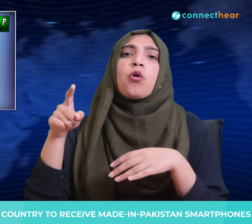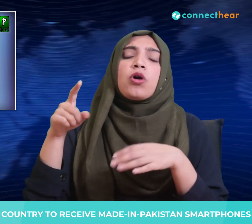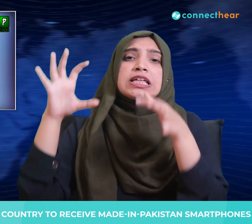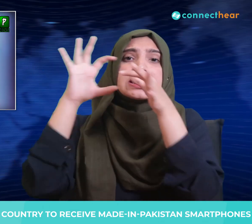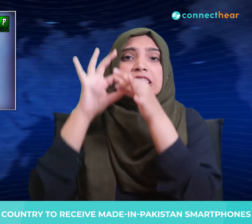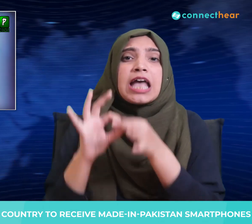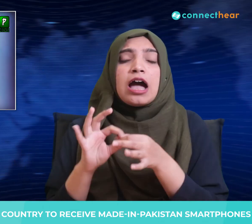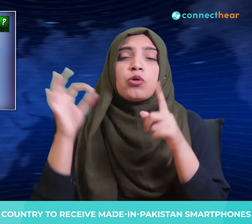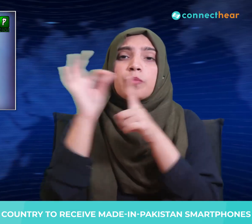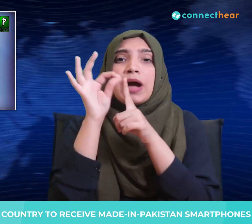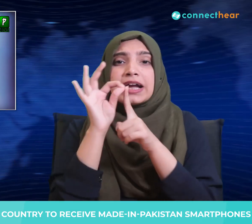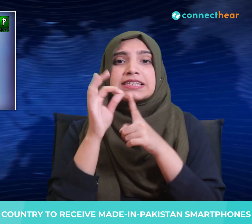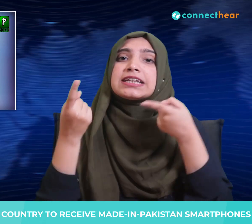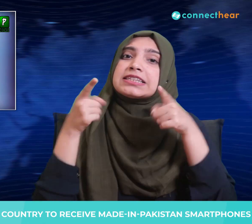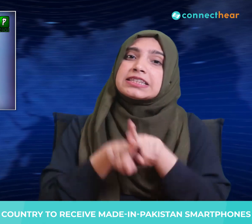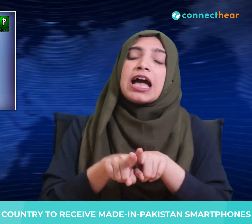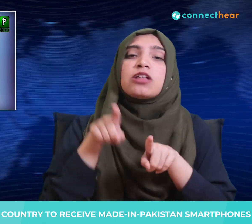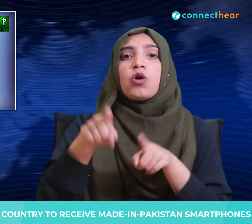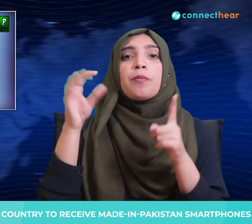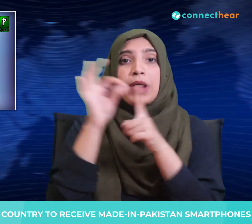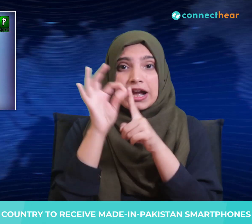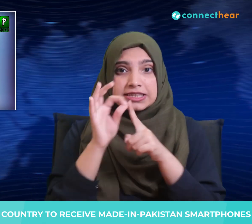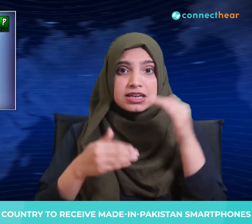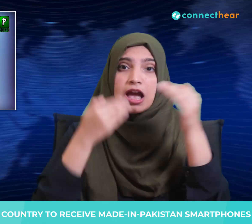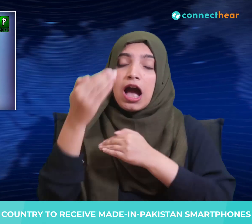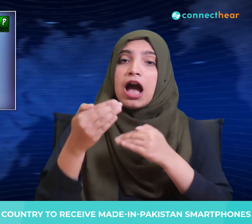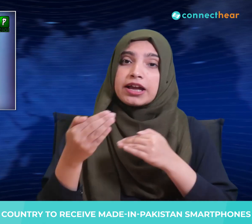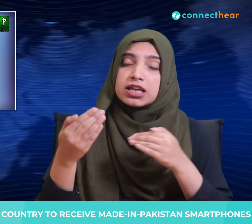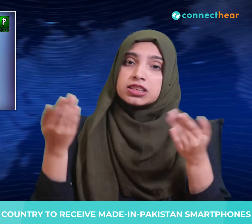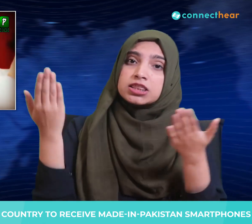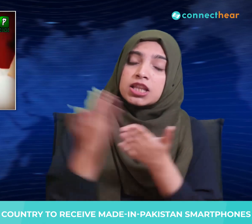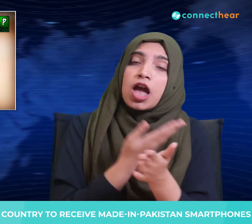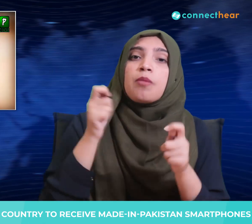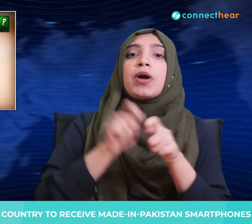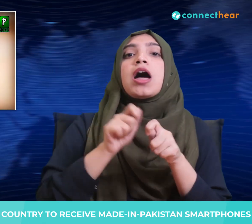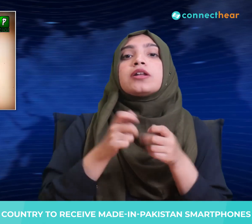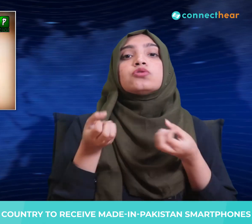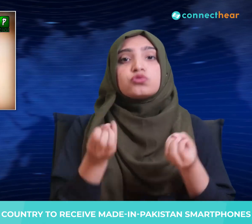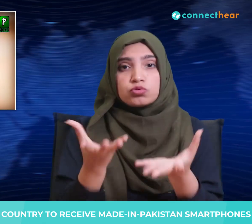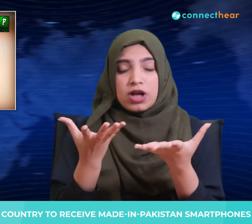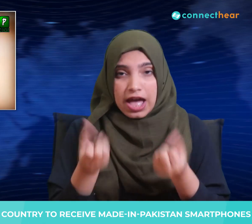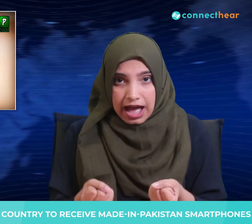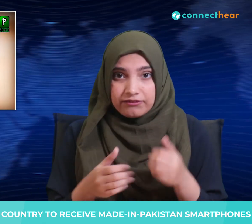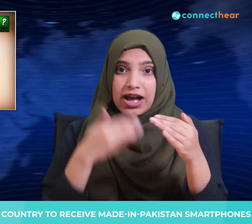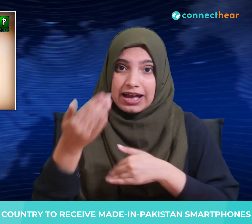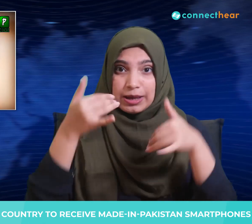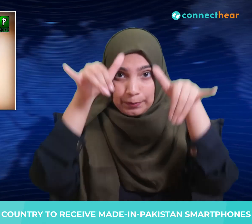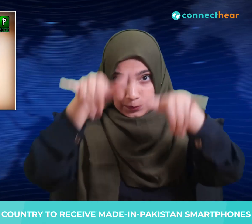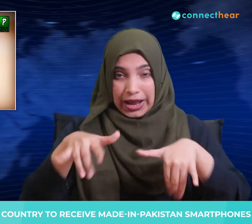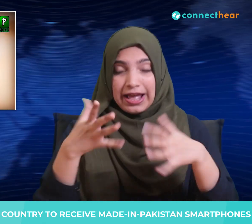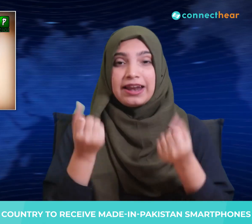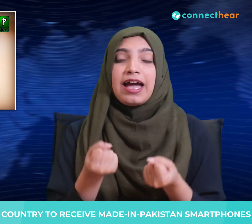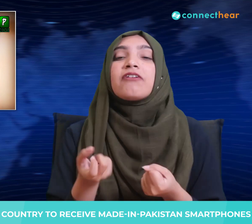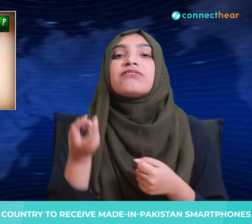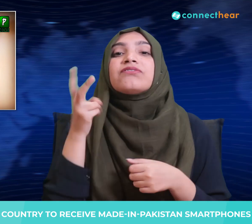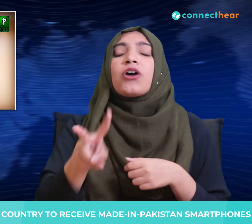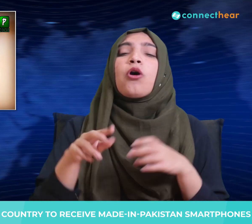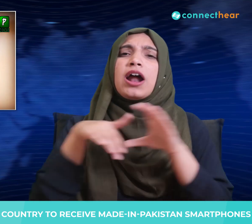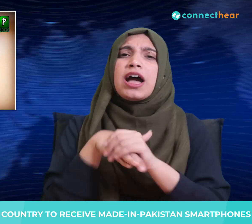group to produce Samsung mobile phones in the South Asian country. The production facility is anticipated to be completed by